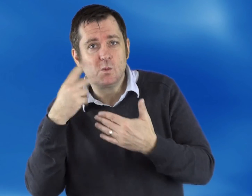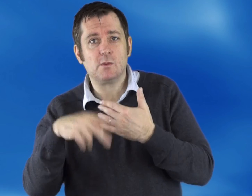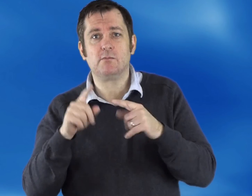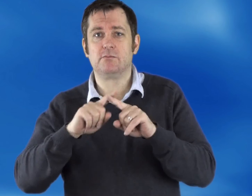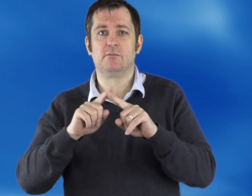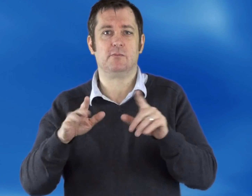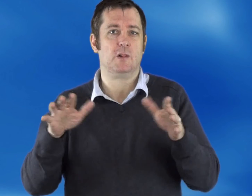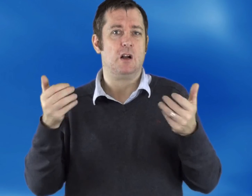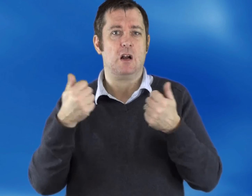creating future web pages.